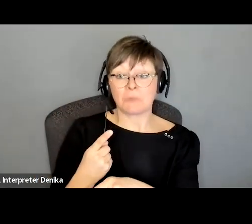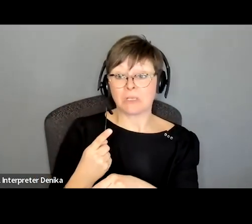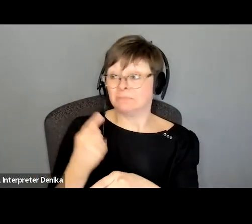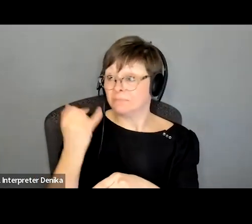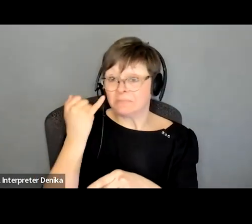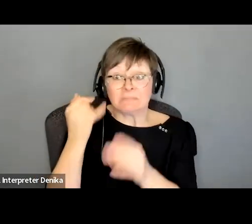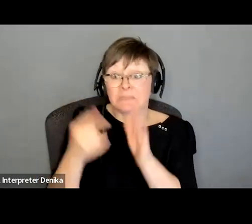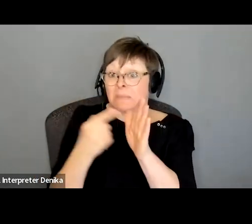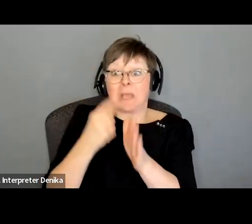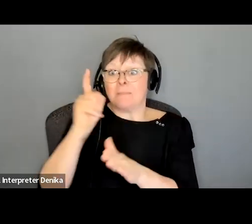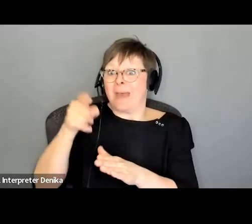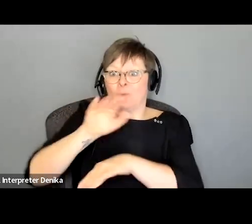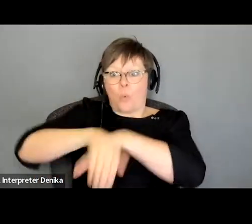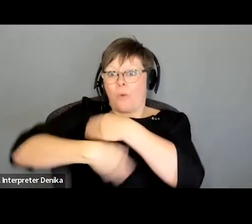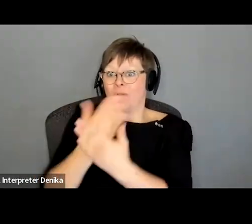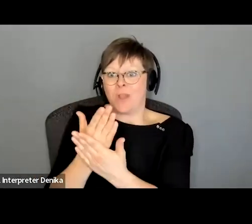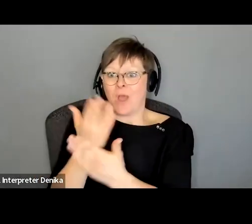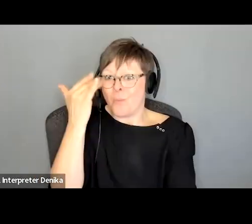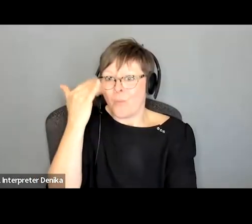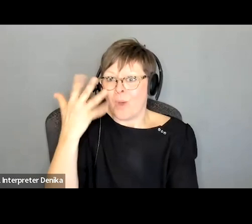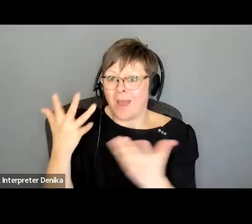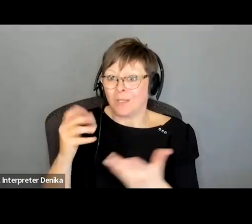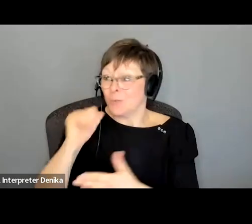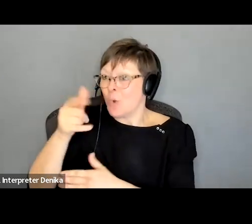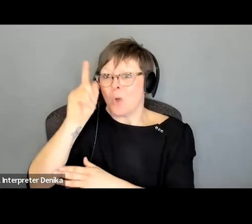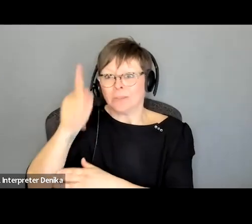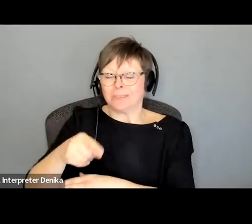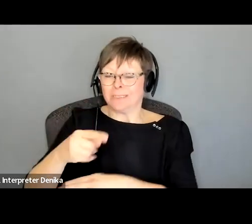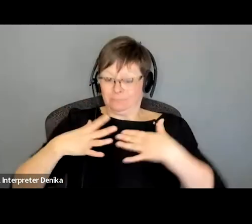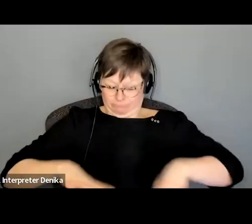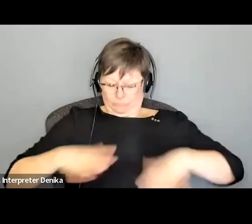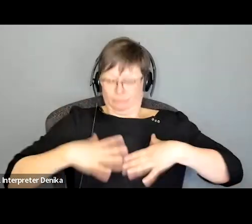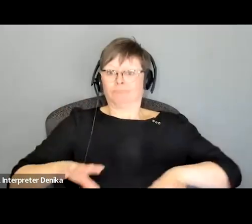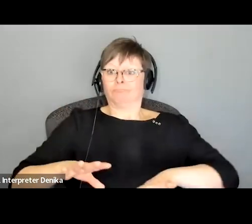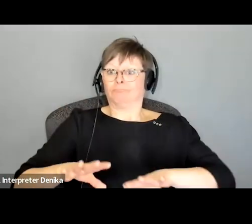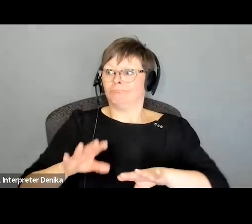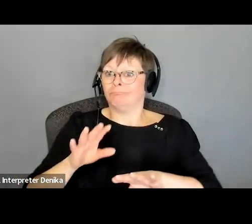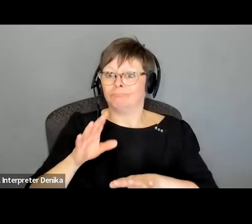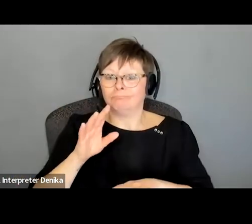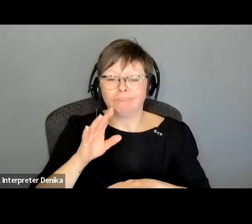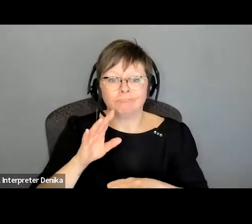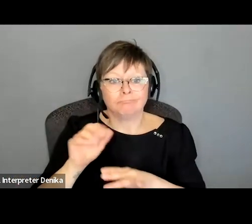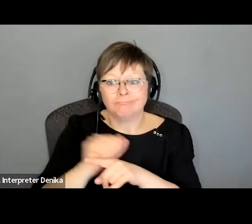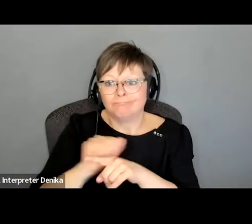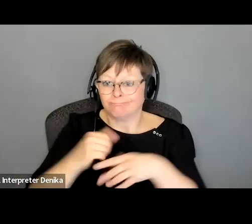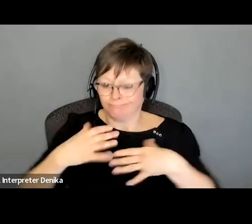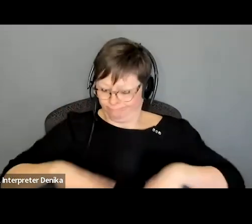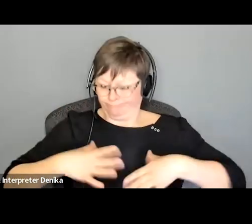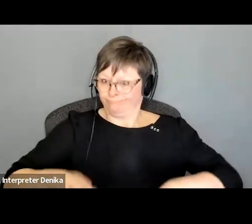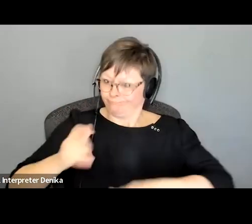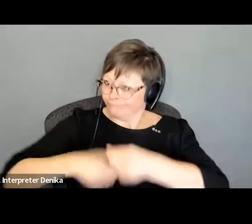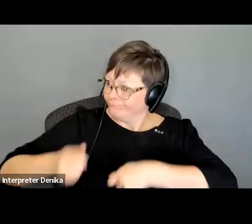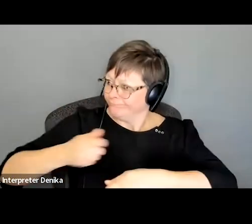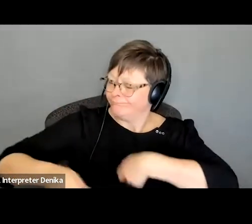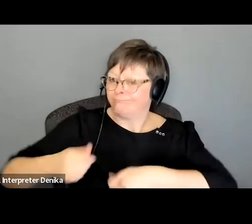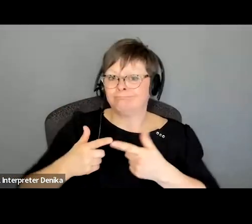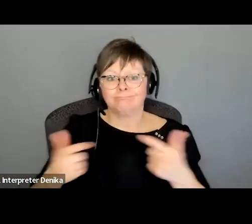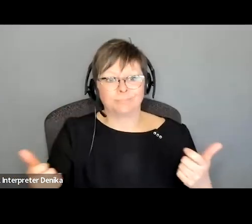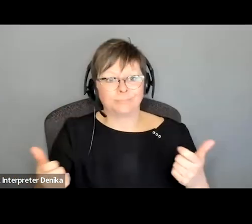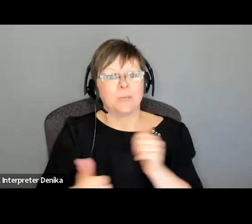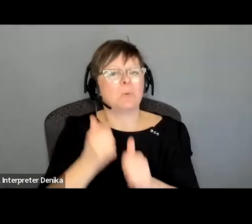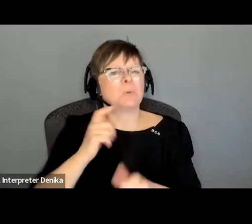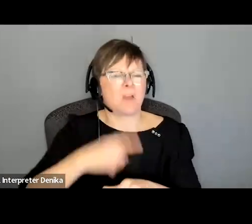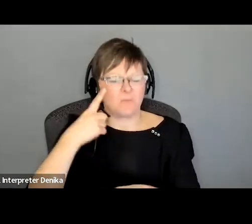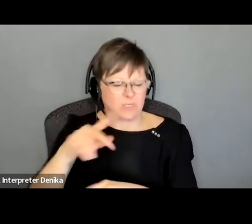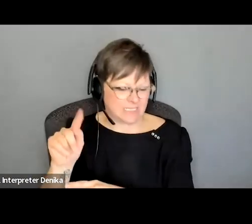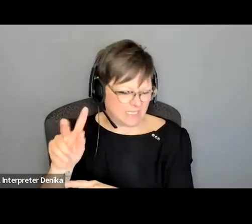because suddenly oh we need to wardrobe someone tomorrow you know that's usually a tv uh a film type of thing